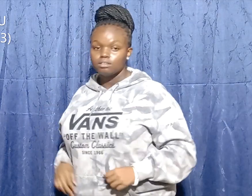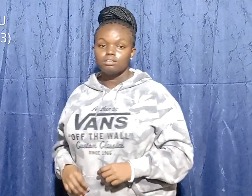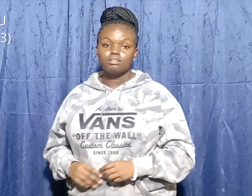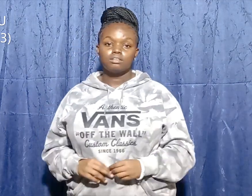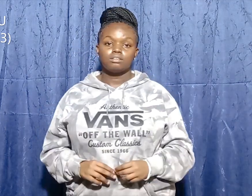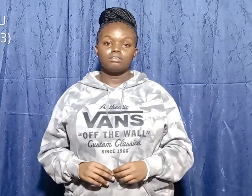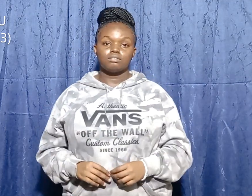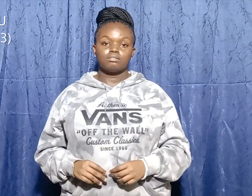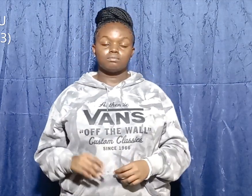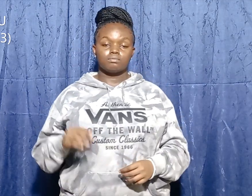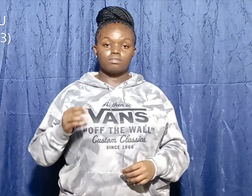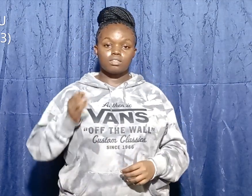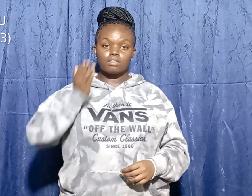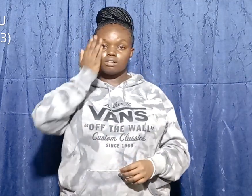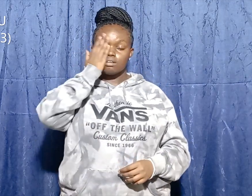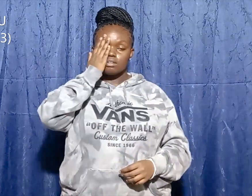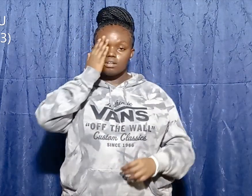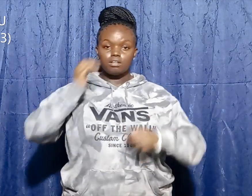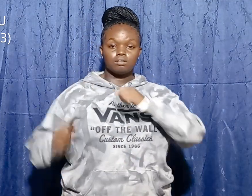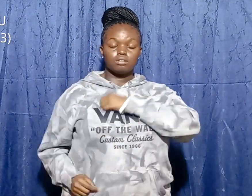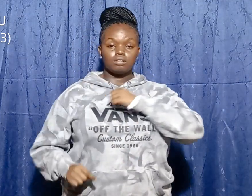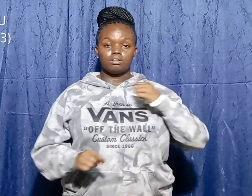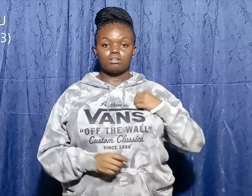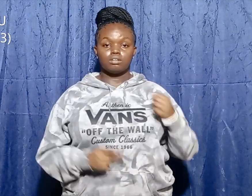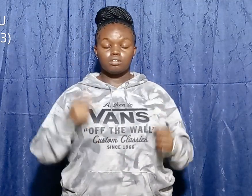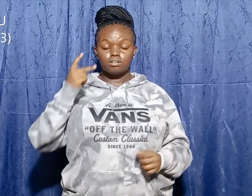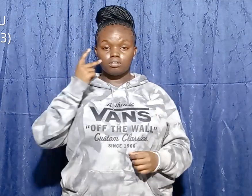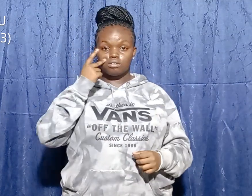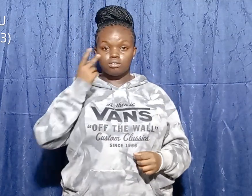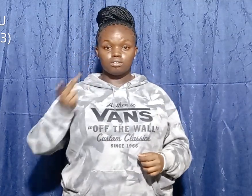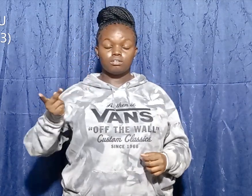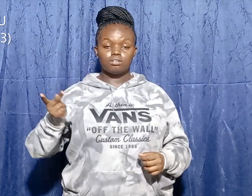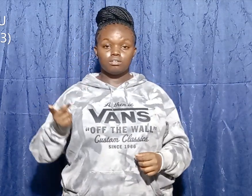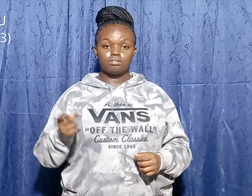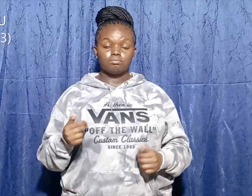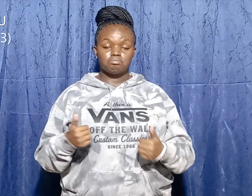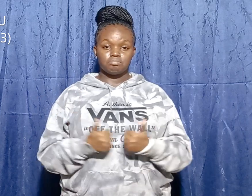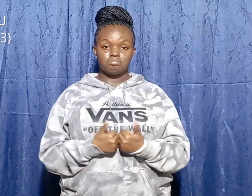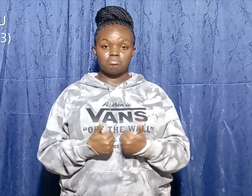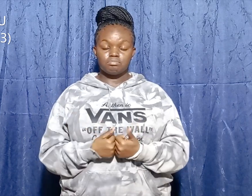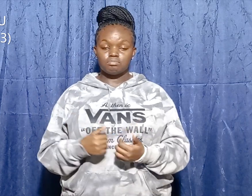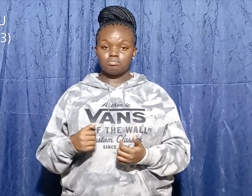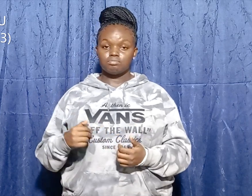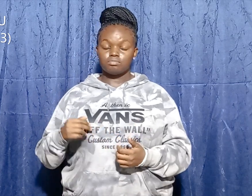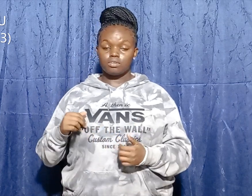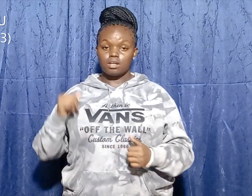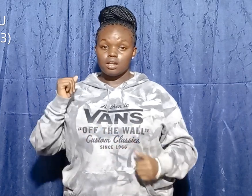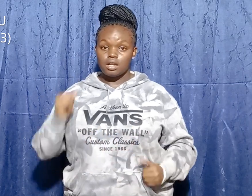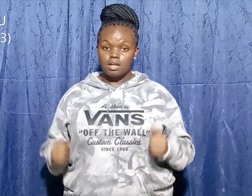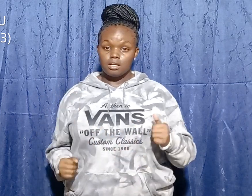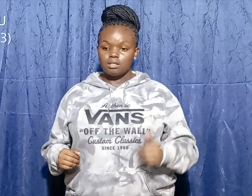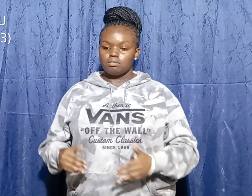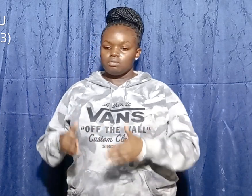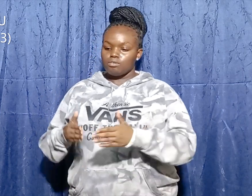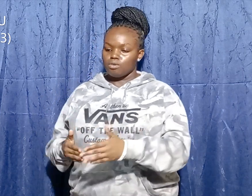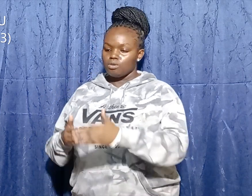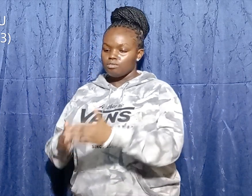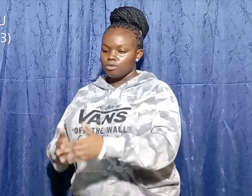Israelite soldiers saw Philistines running and they followed them to Shreem and